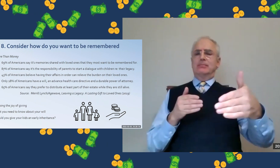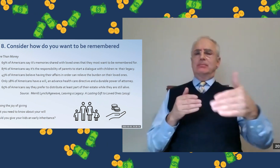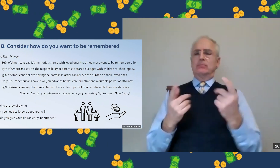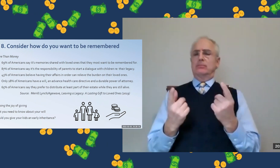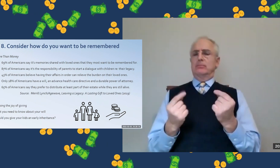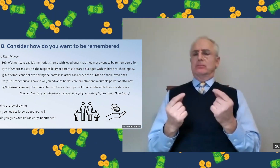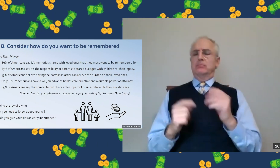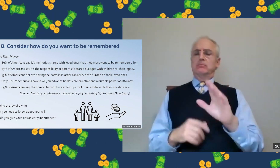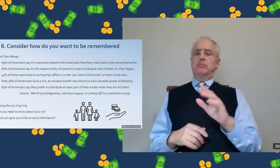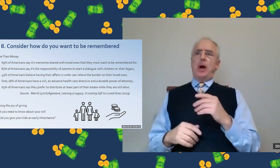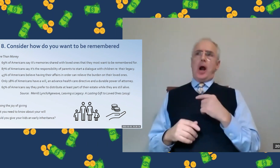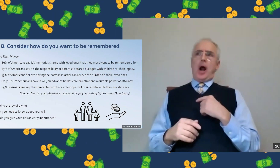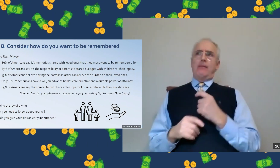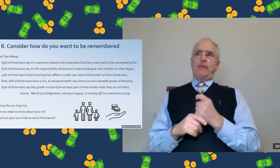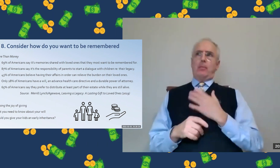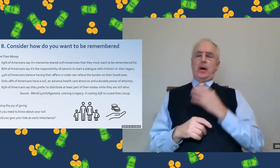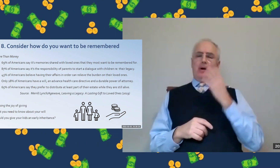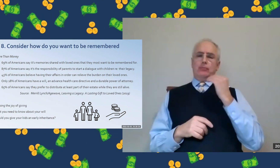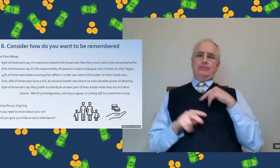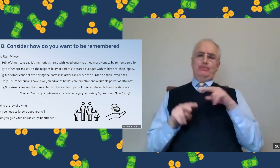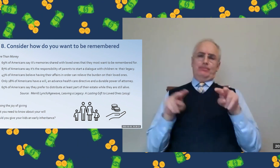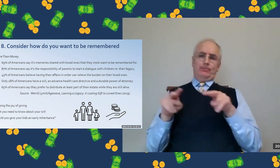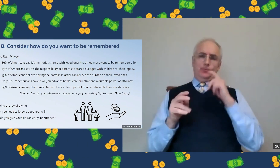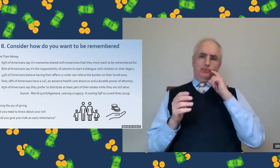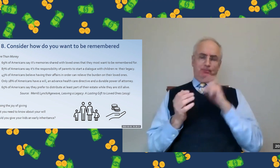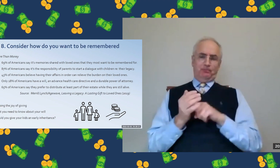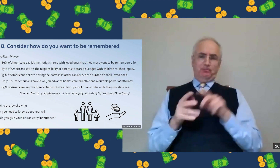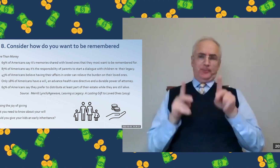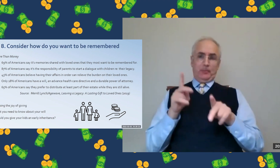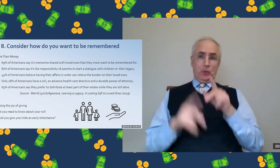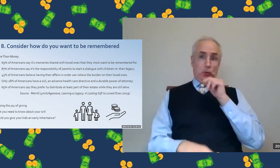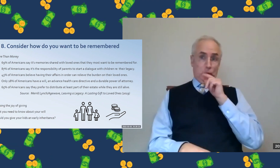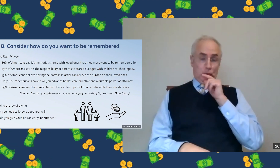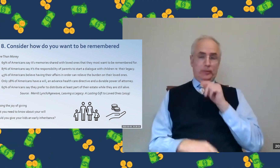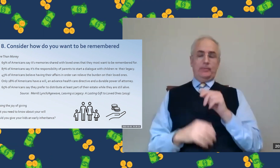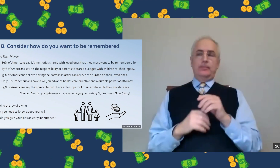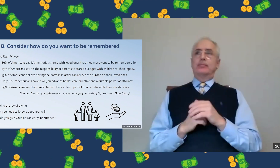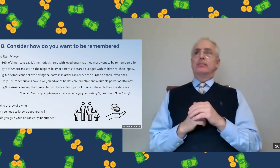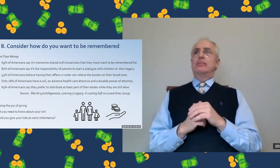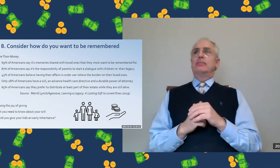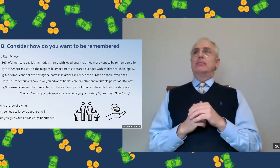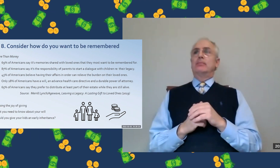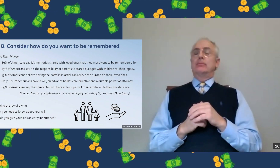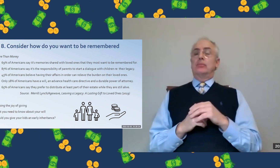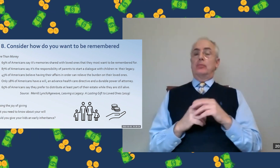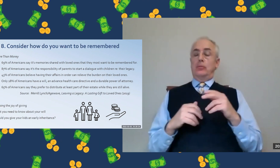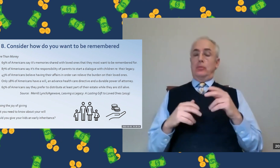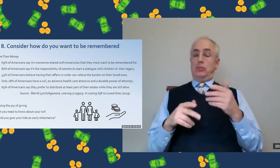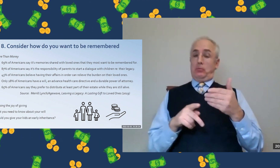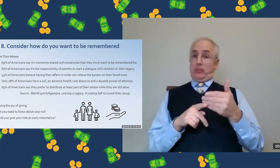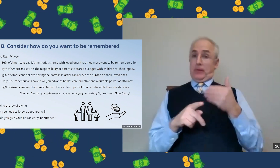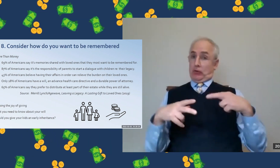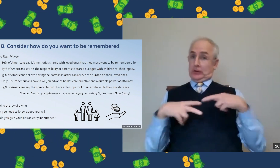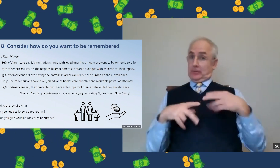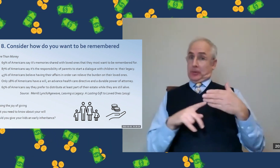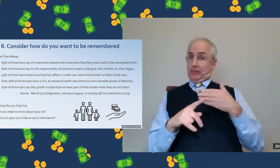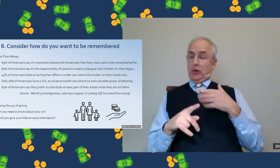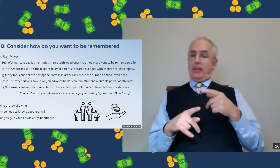we talk about retirement, I also think it's important to think what I have seen in my experience working with different people.